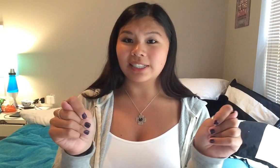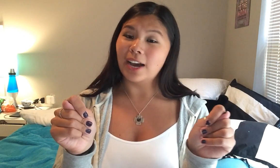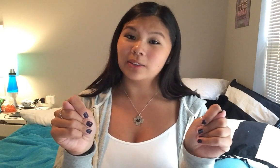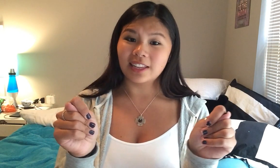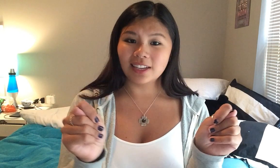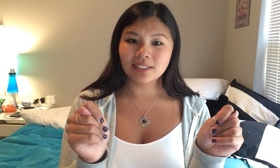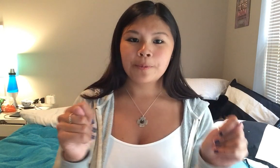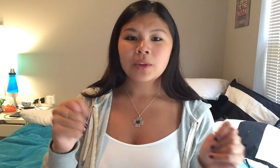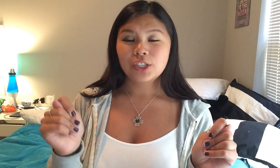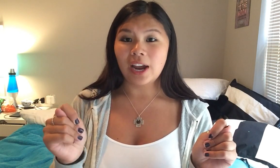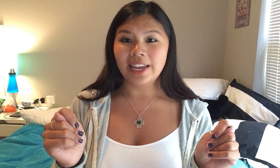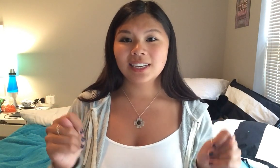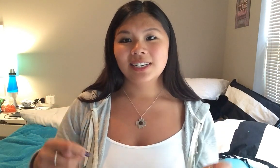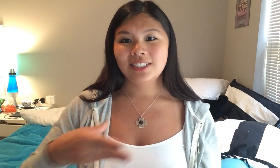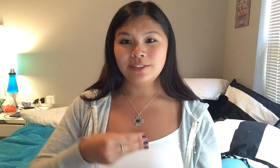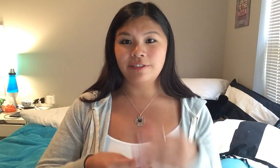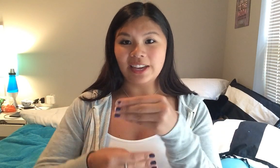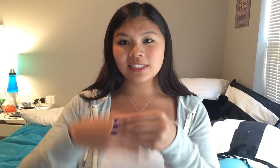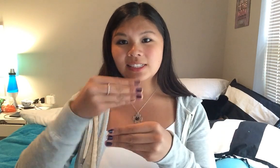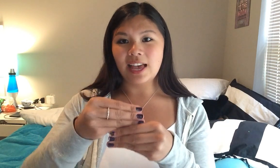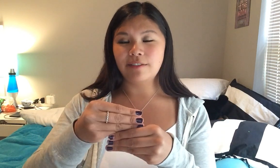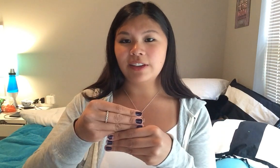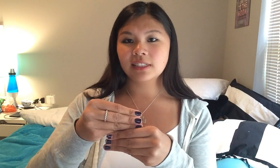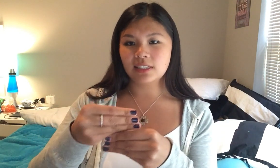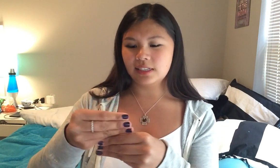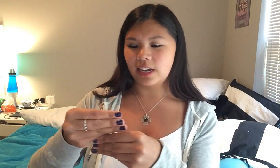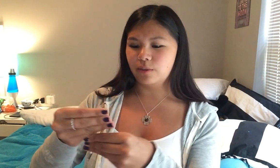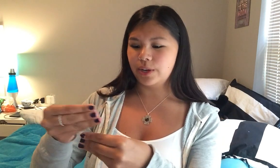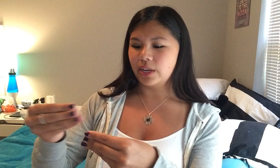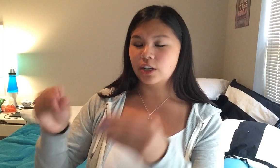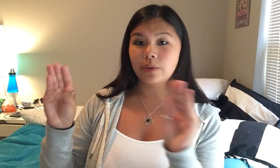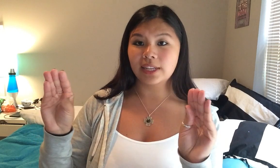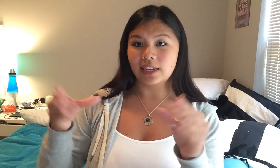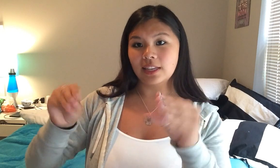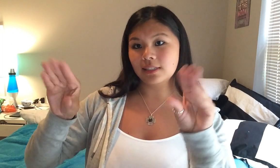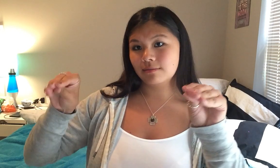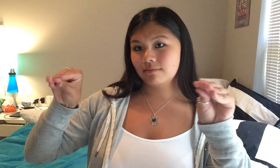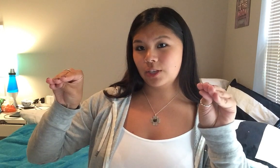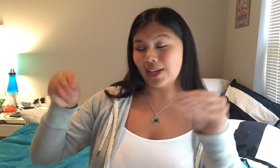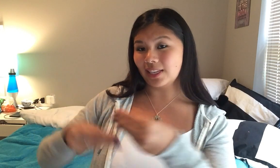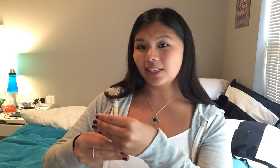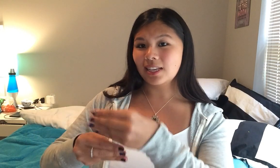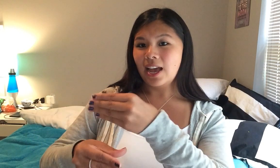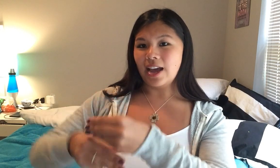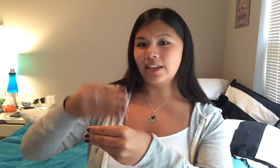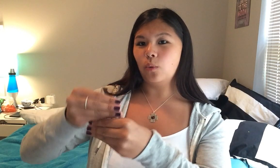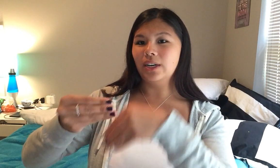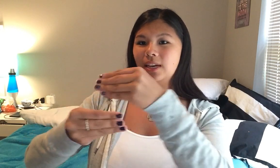wrist out like this trying to fix and fix is kind of where you take two hands like this two hands like this and they go one on